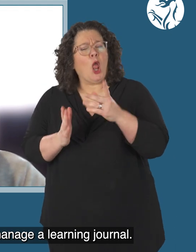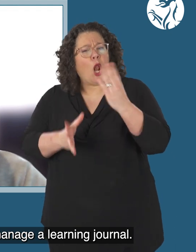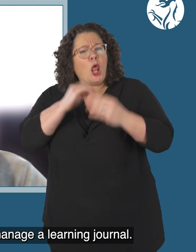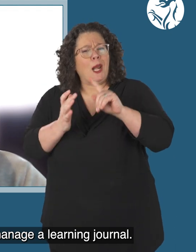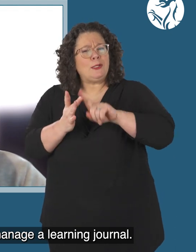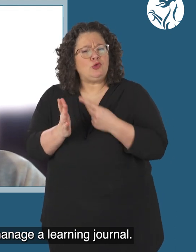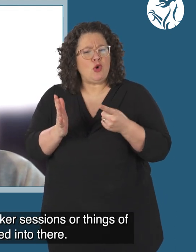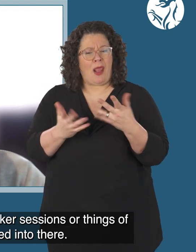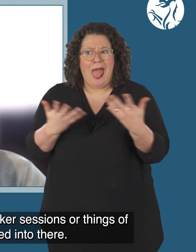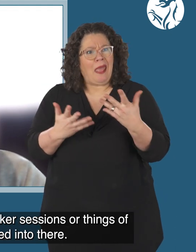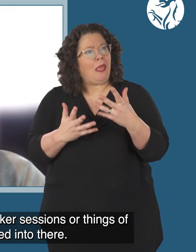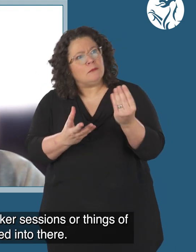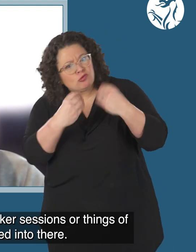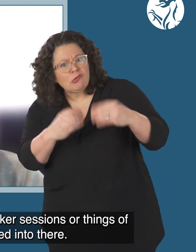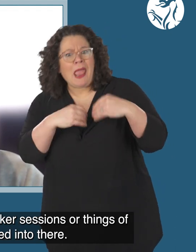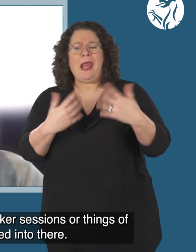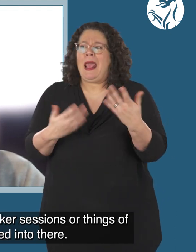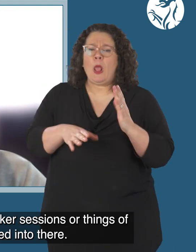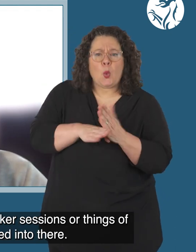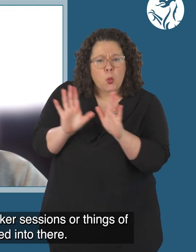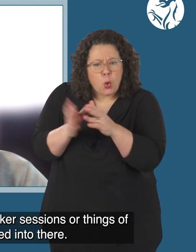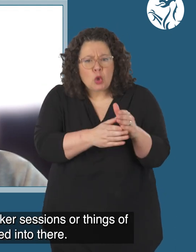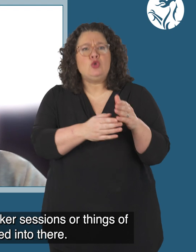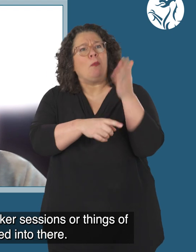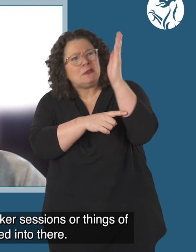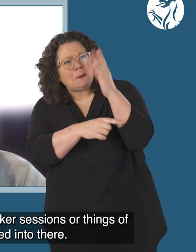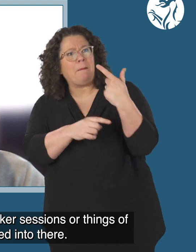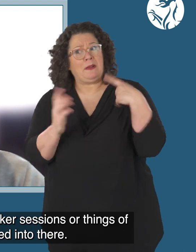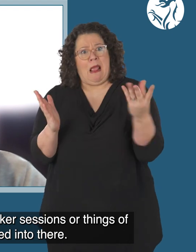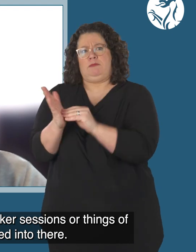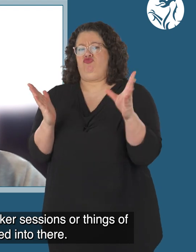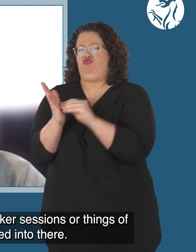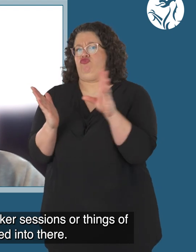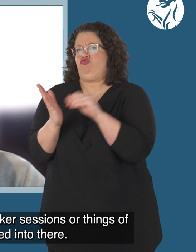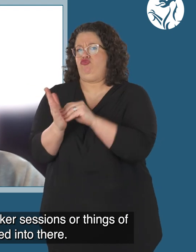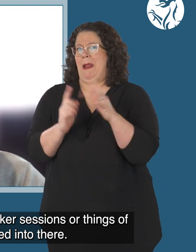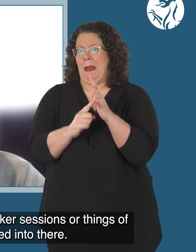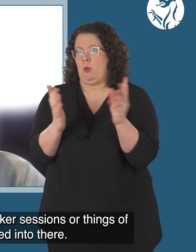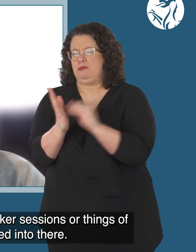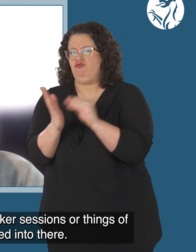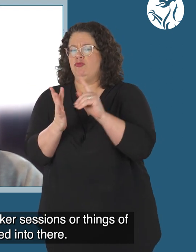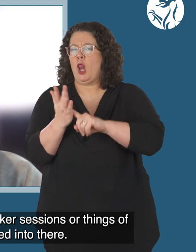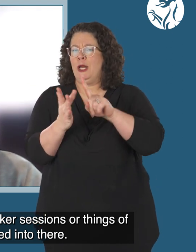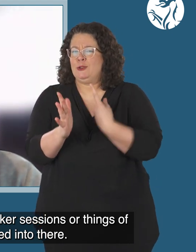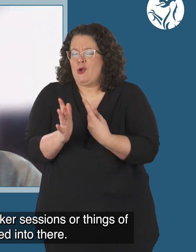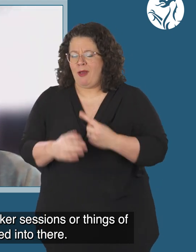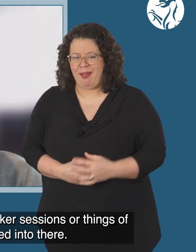manage a learning journal i input any training workshops speaker sessions or things of importance that i organize into there